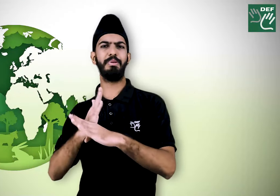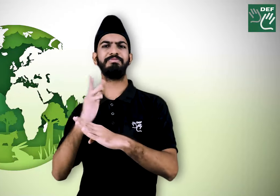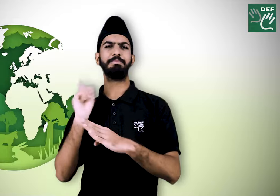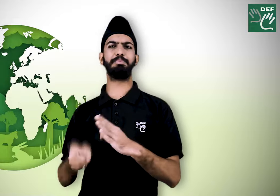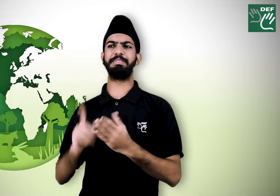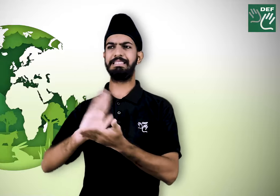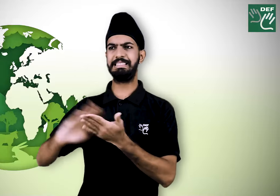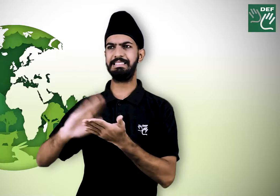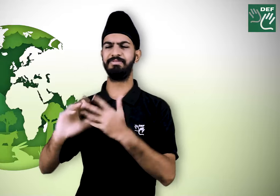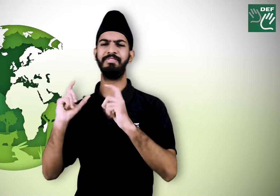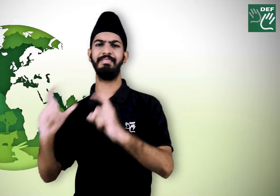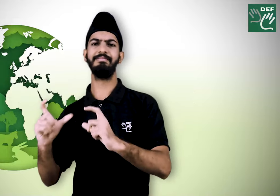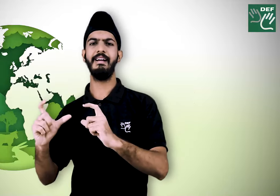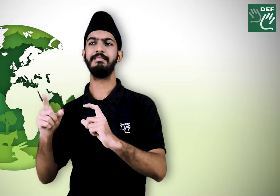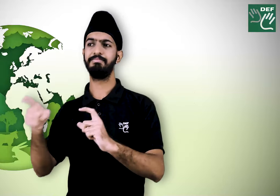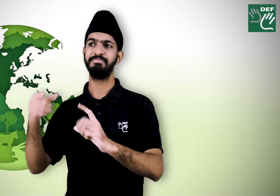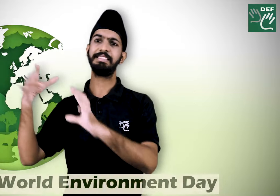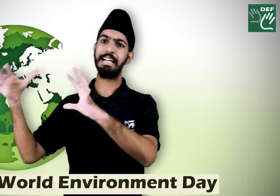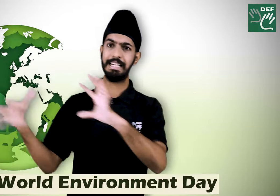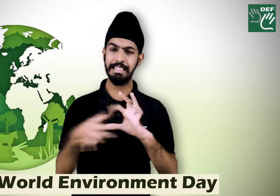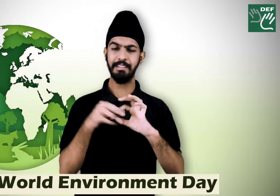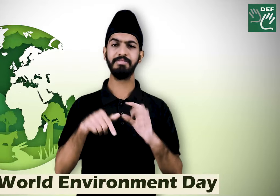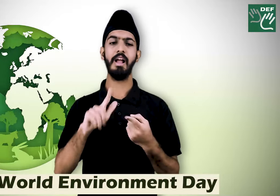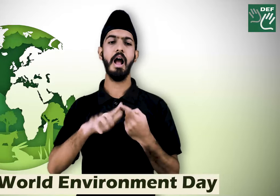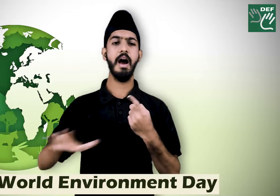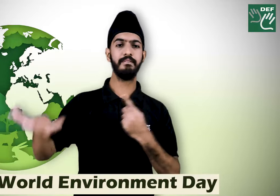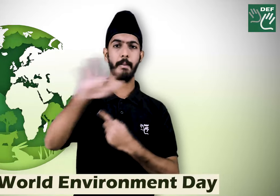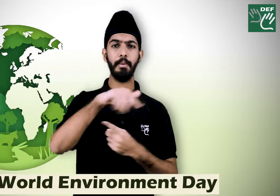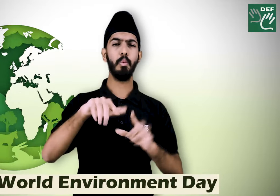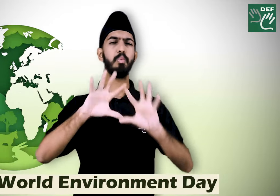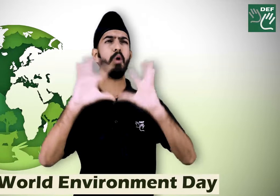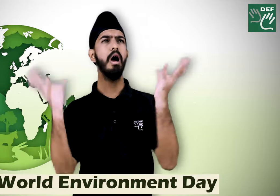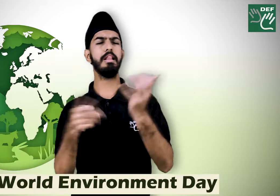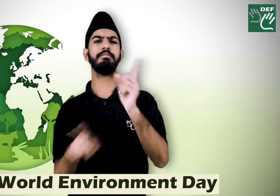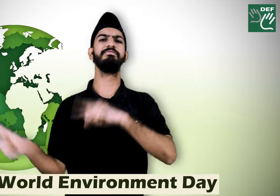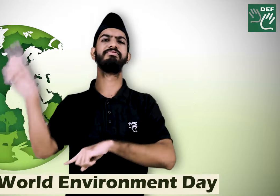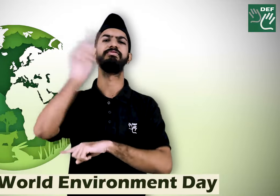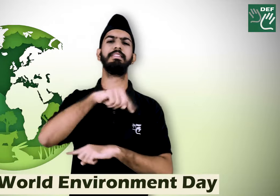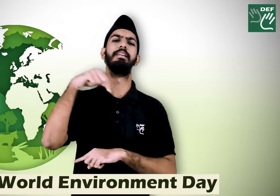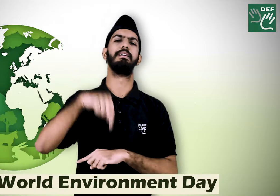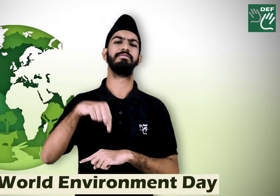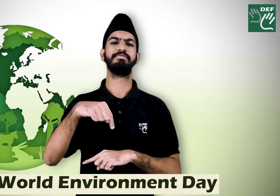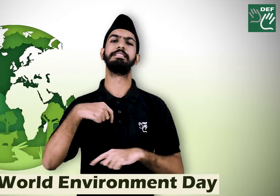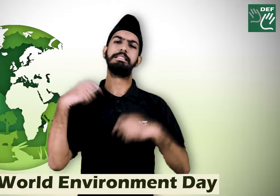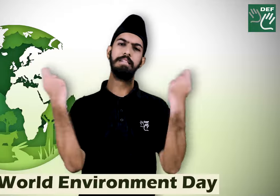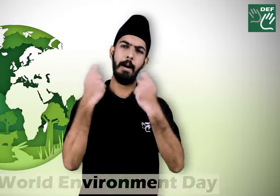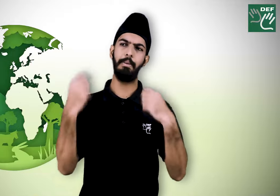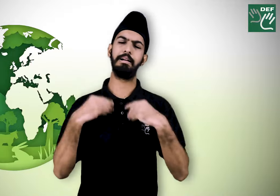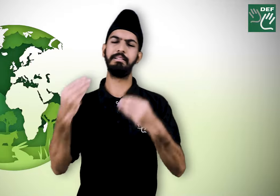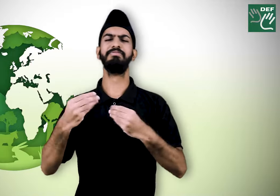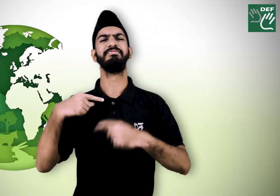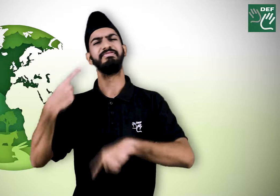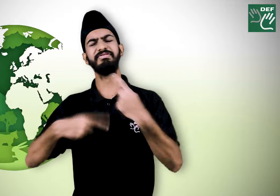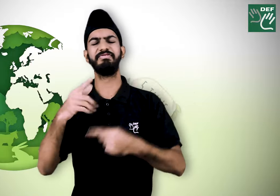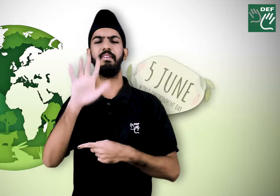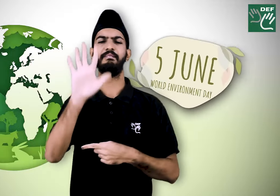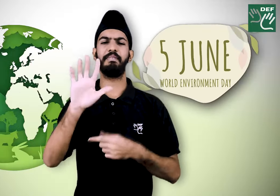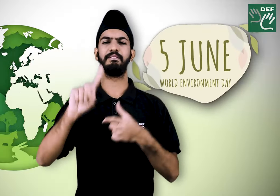Preserving our planet's precious ecosystems, we celebrate World Environment Day every year on